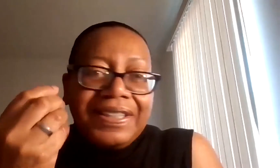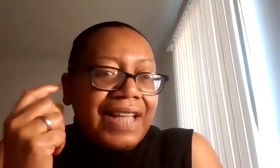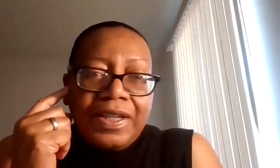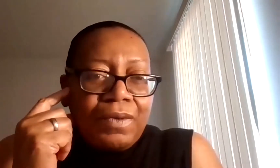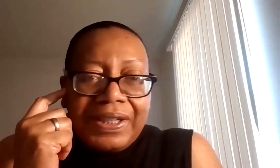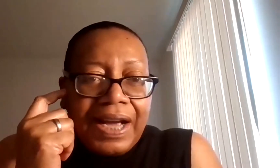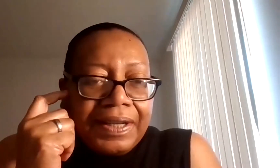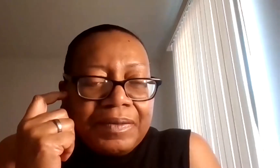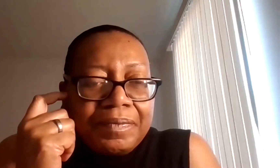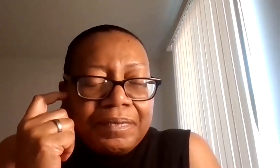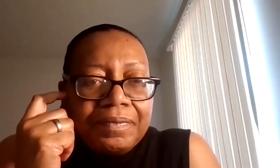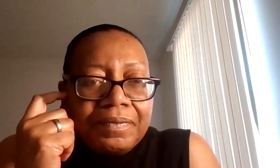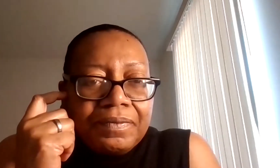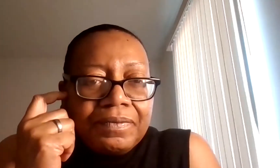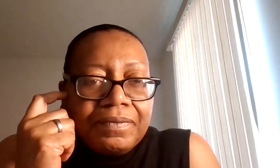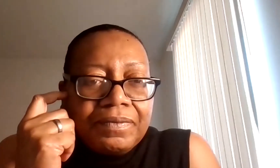God, please, I don't want to die.